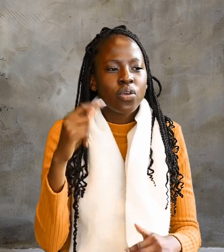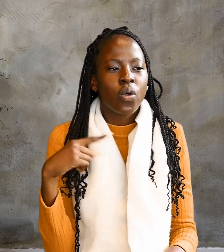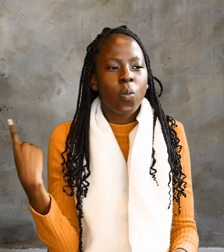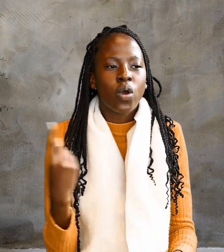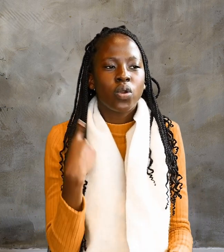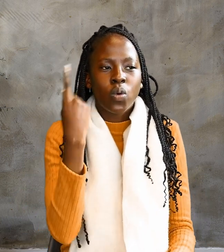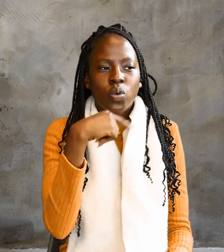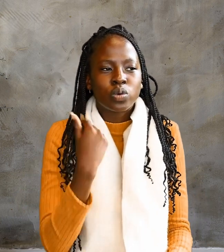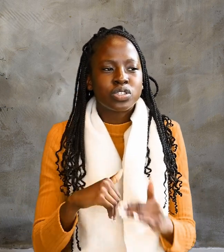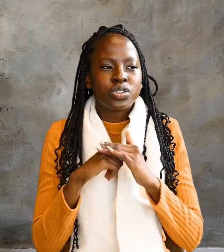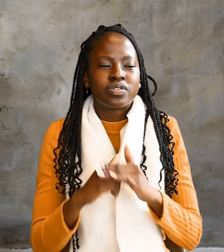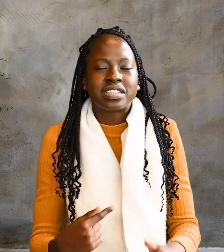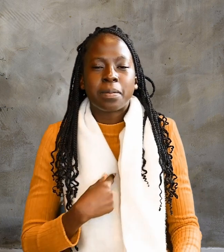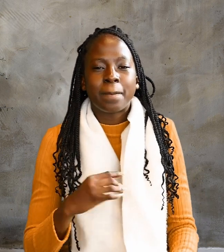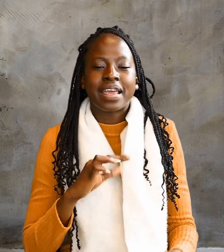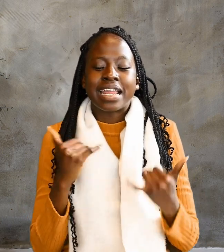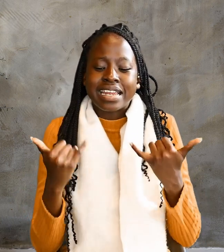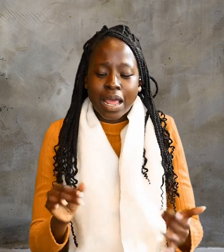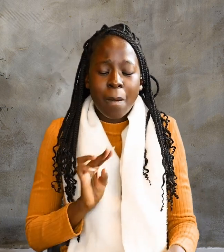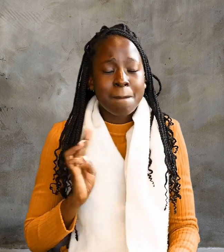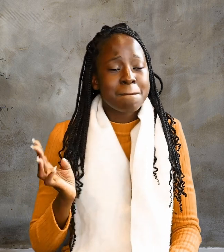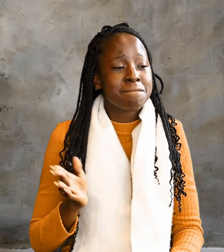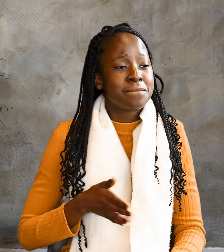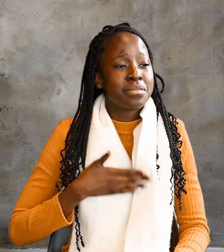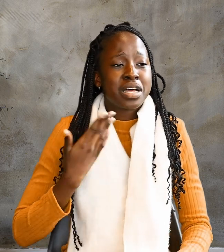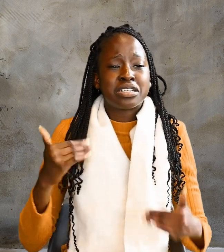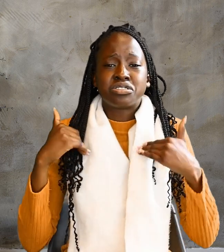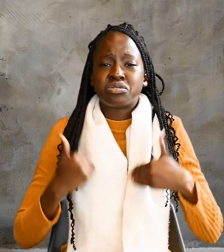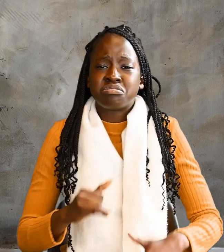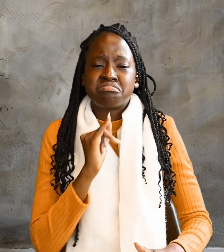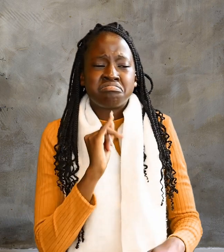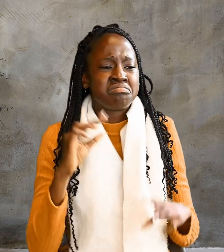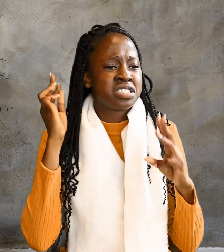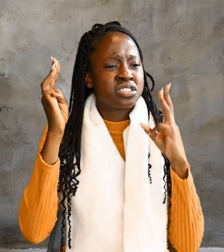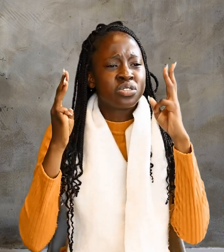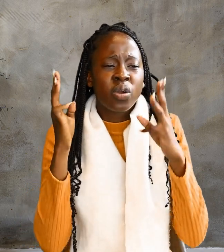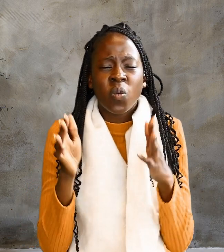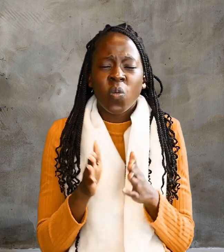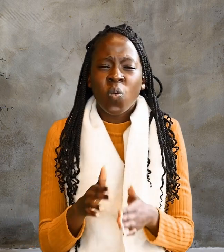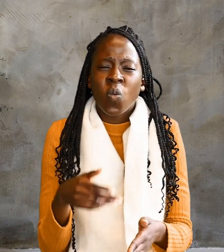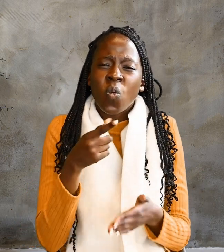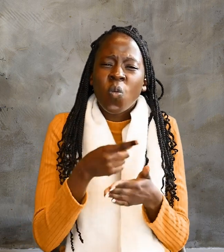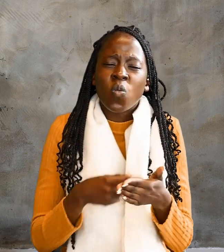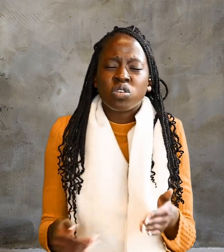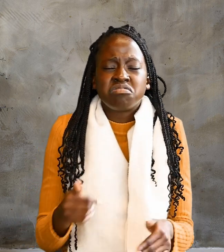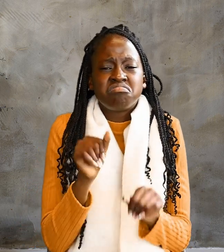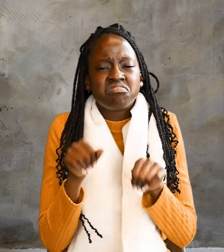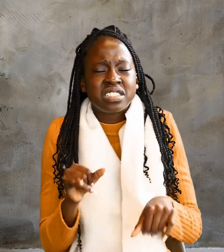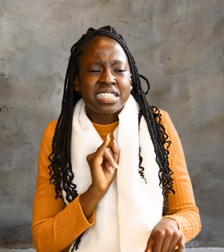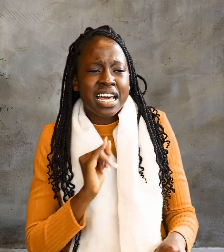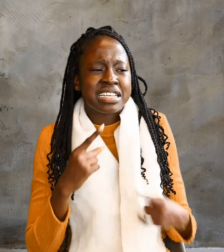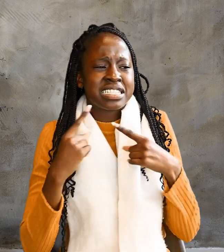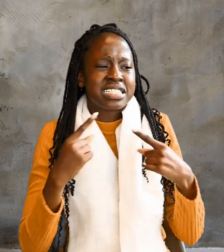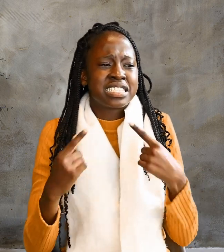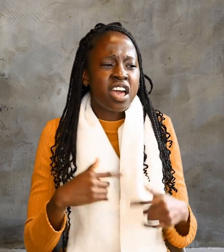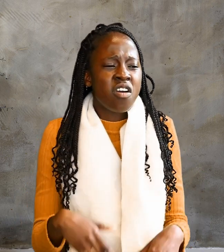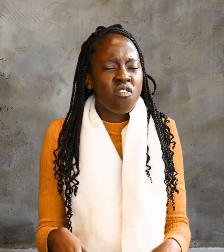Now my soul is troubled, and what shall I say? Father, save me from this hour.